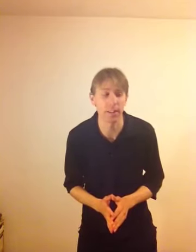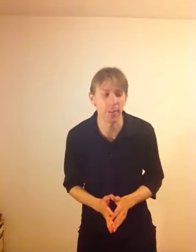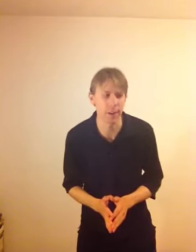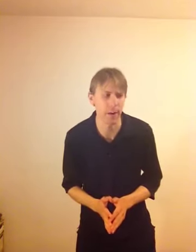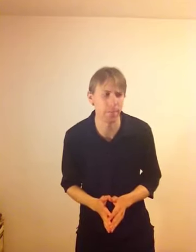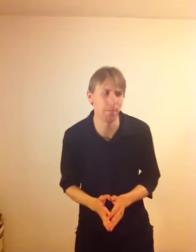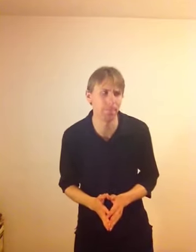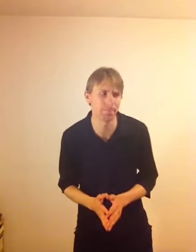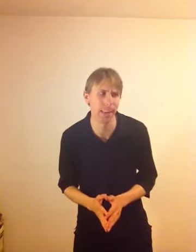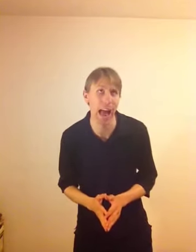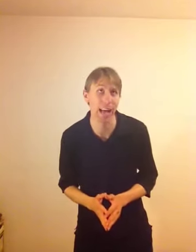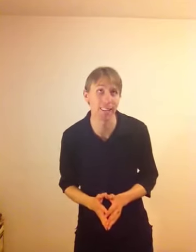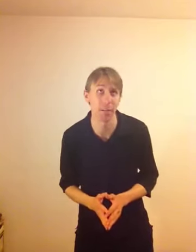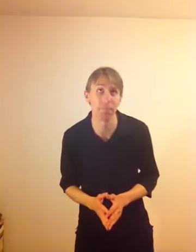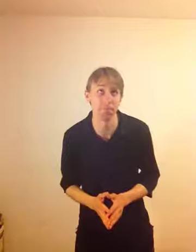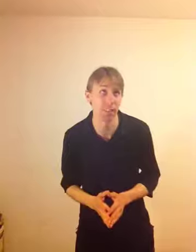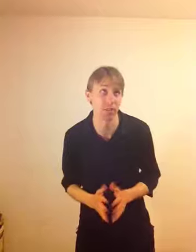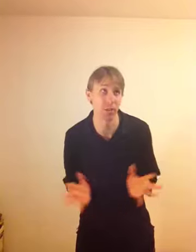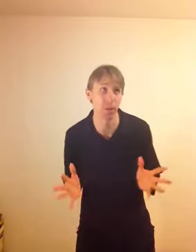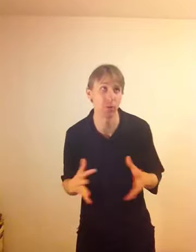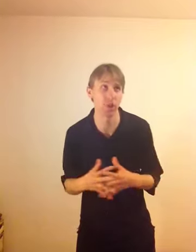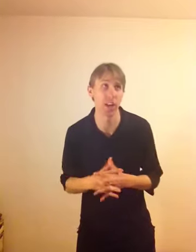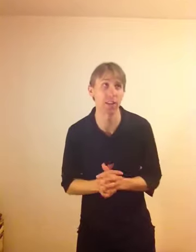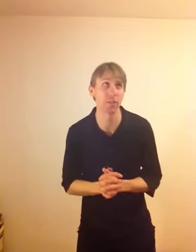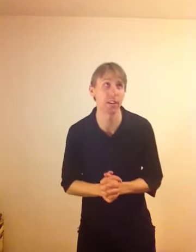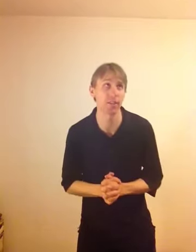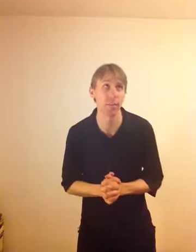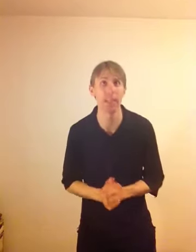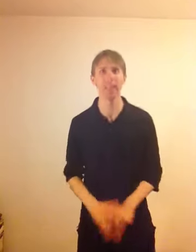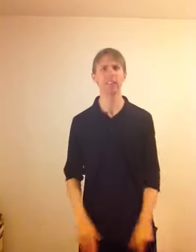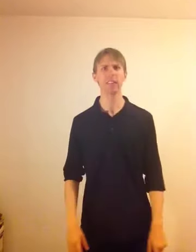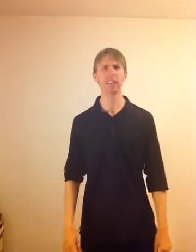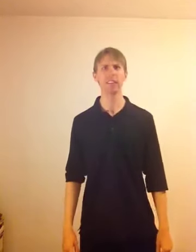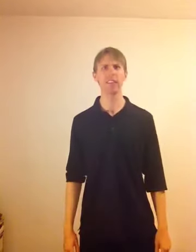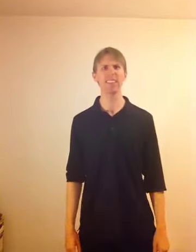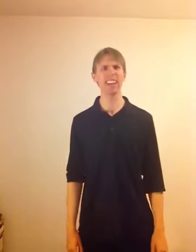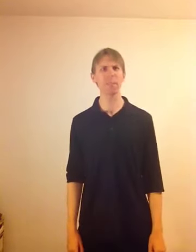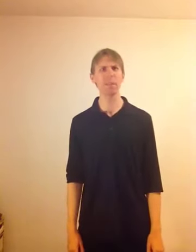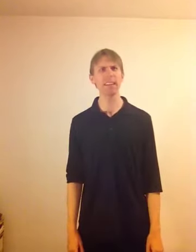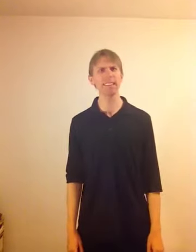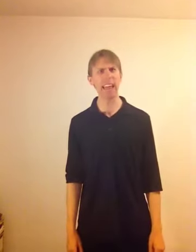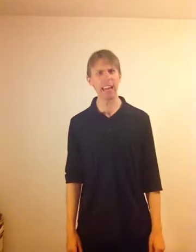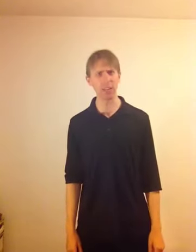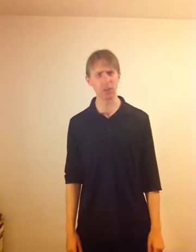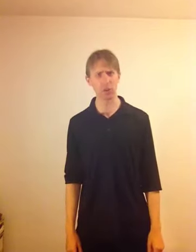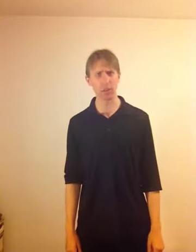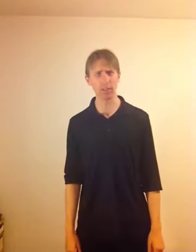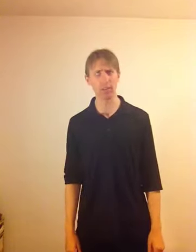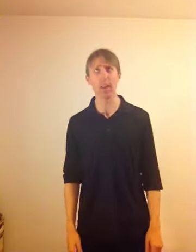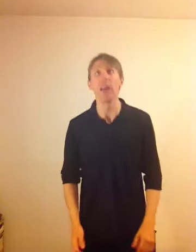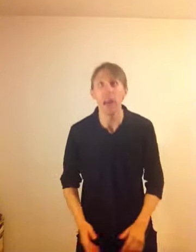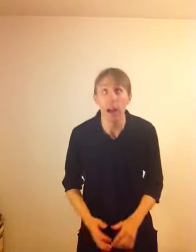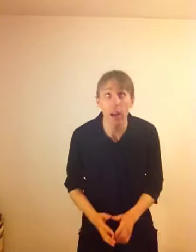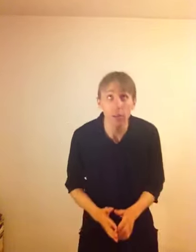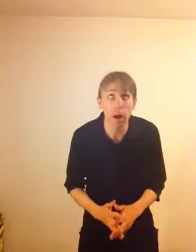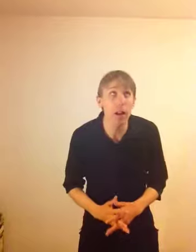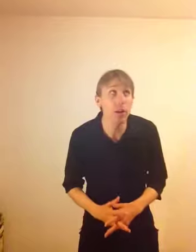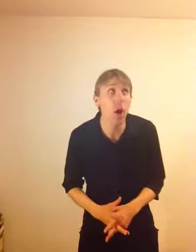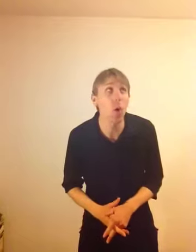of, er, atom distribution and reassembly. Isn't that a bit dangerous? Well, no,